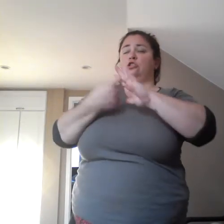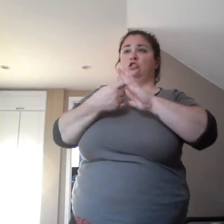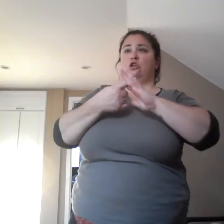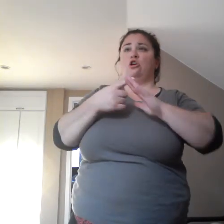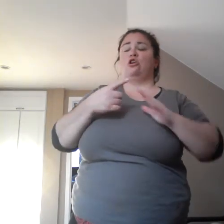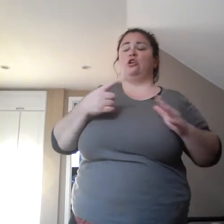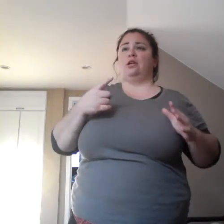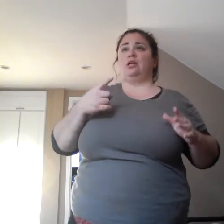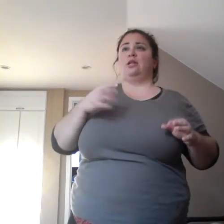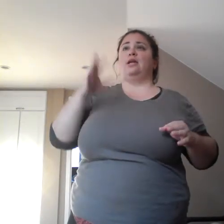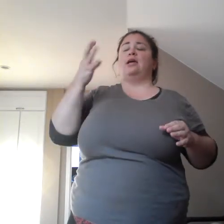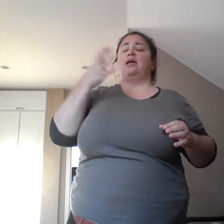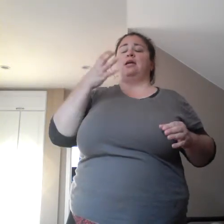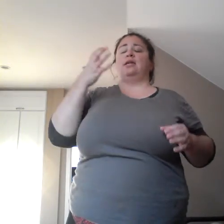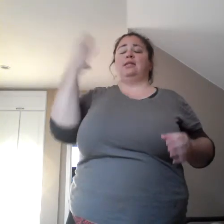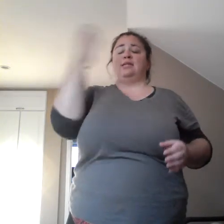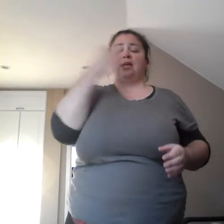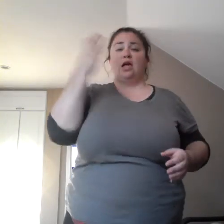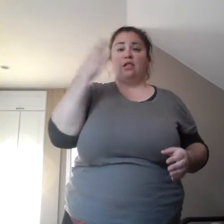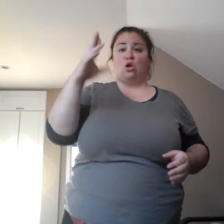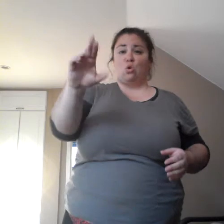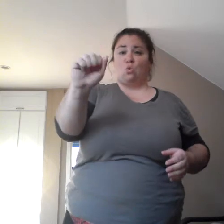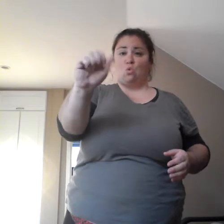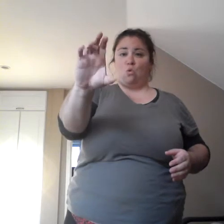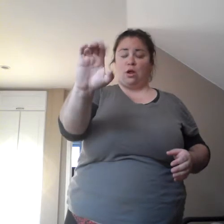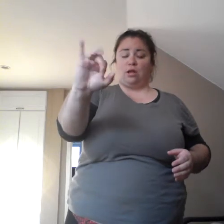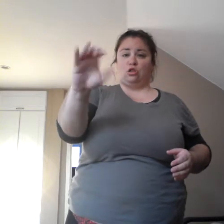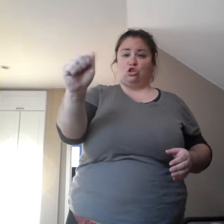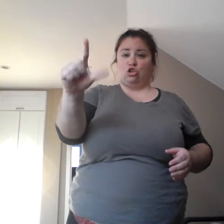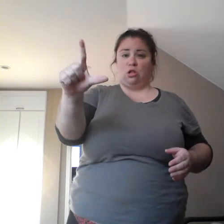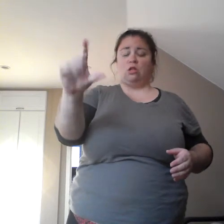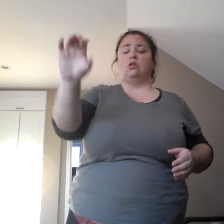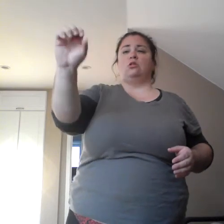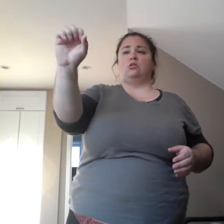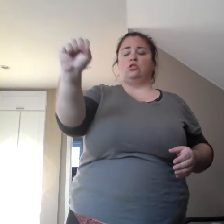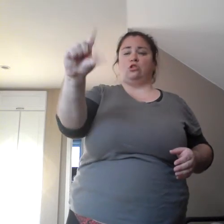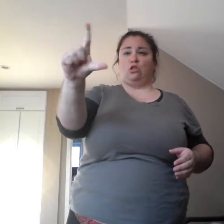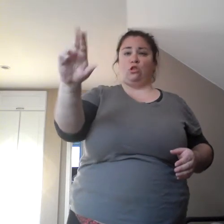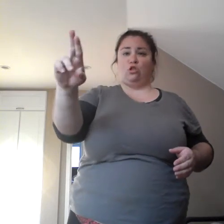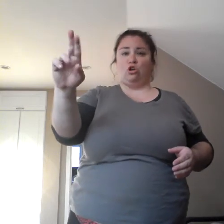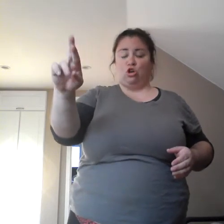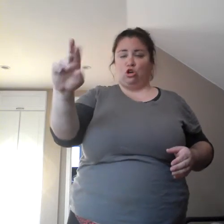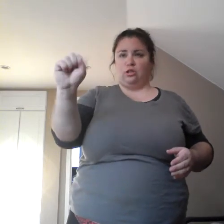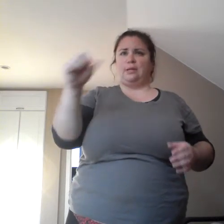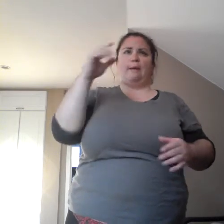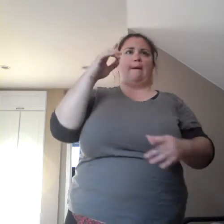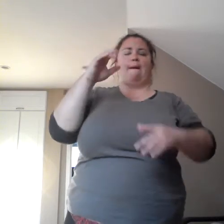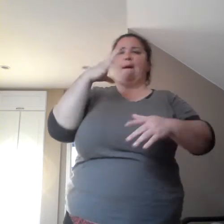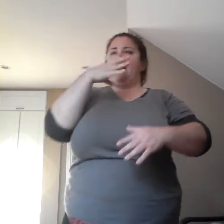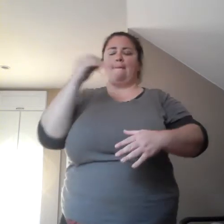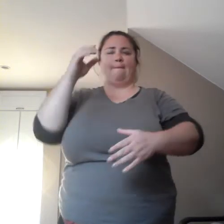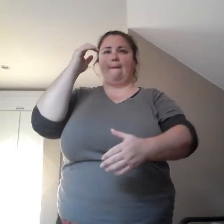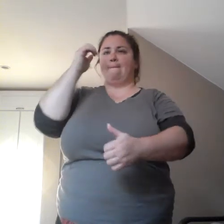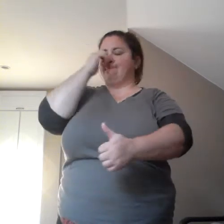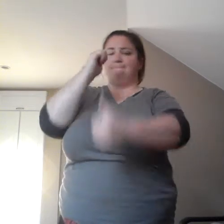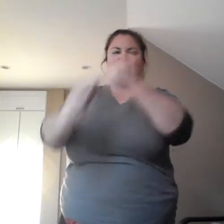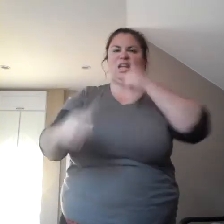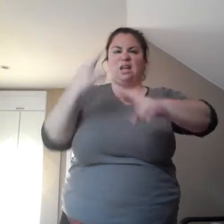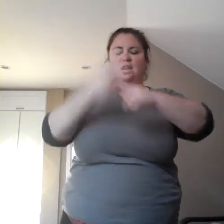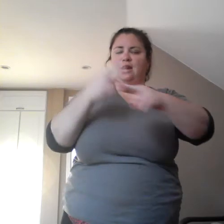the security guard. Um, calling me names, just anything he can do. And, um, becoming violent, flipping things over,